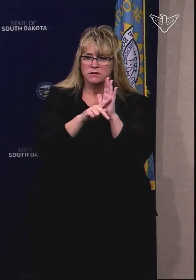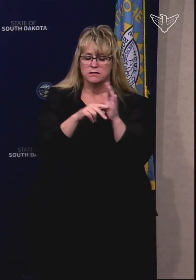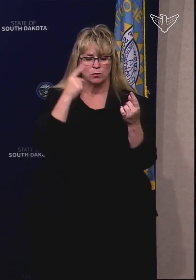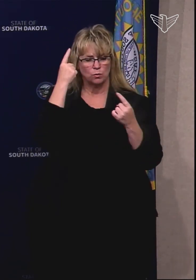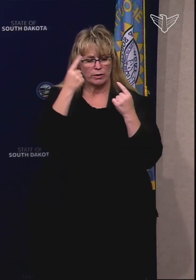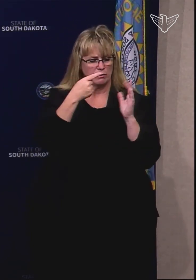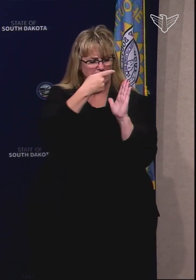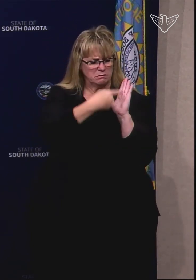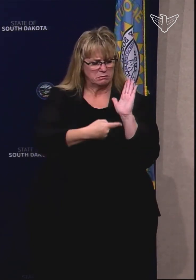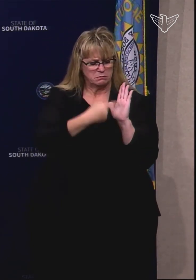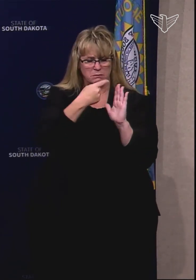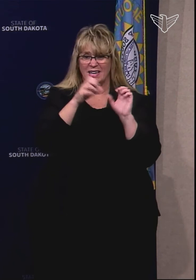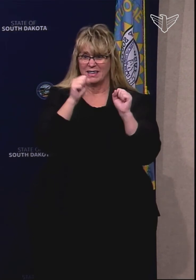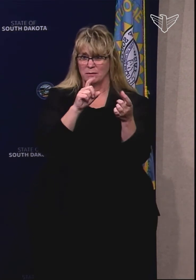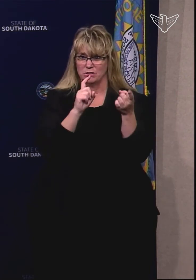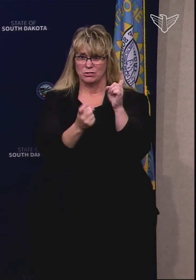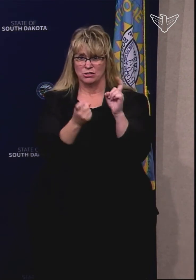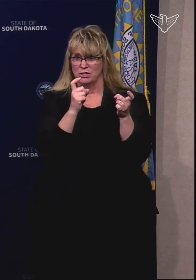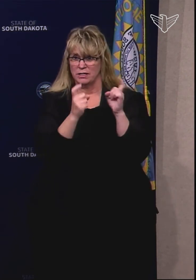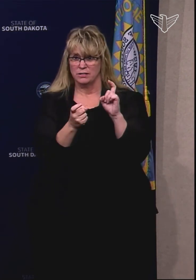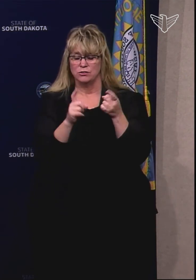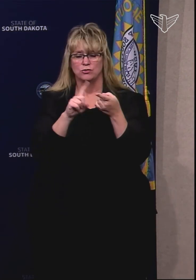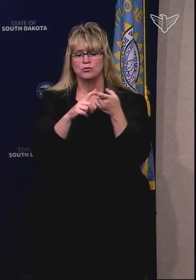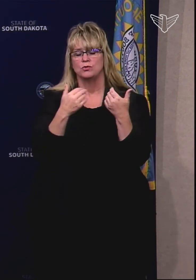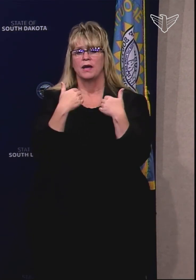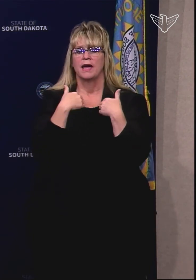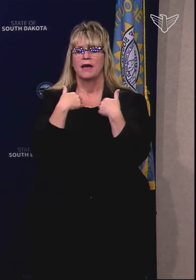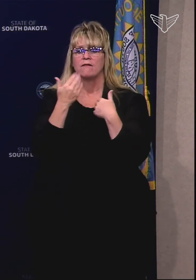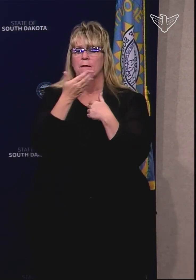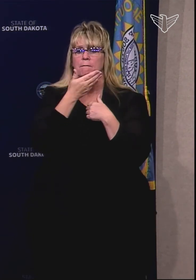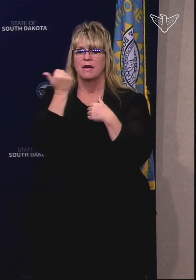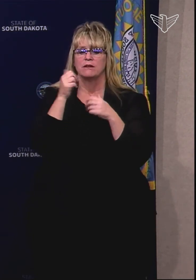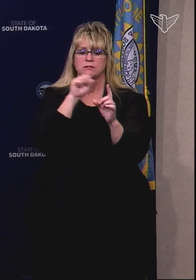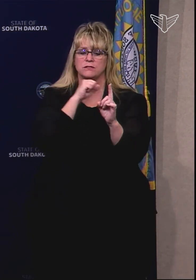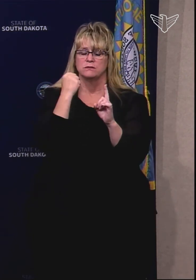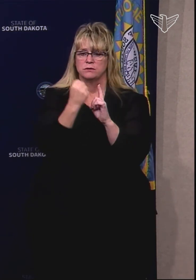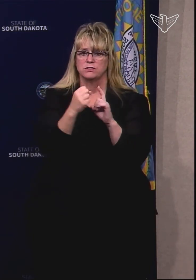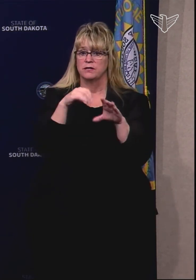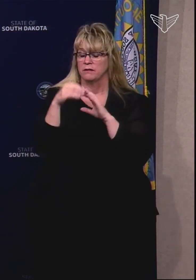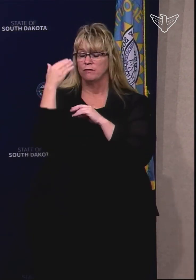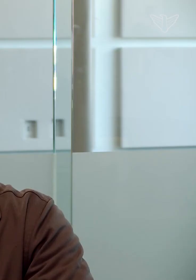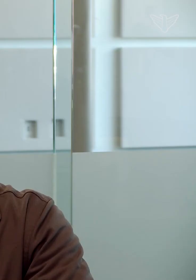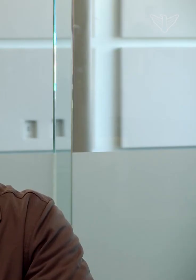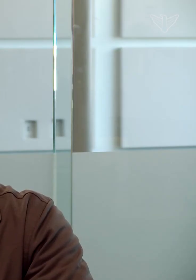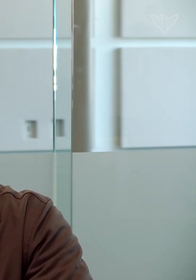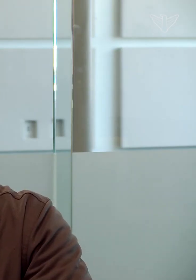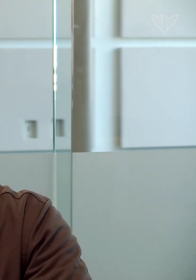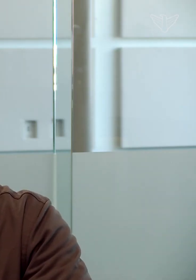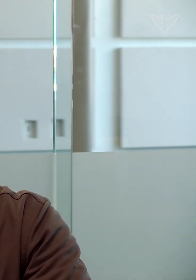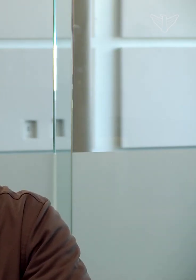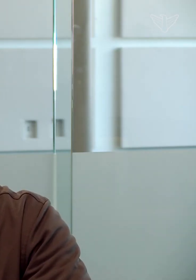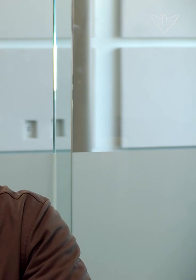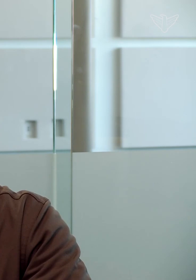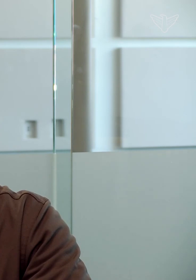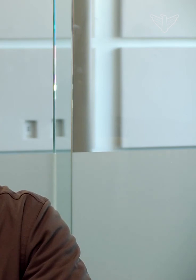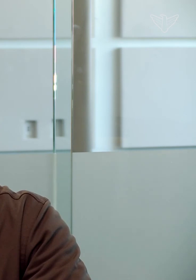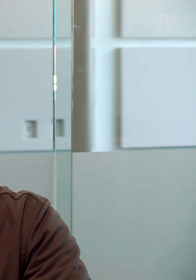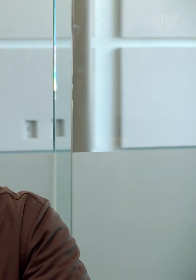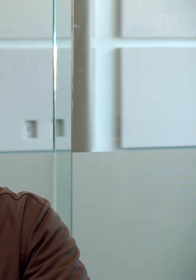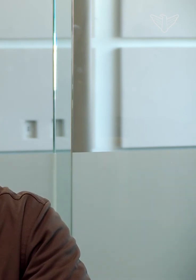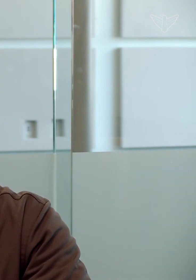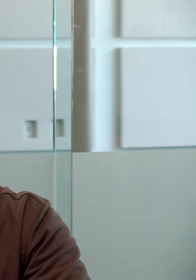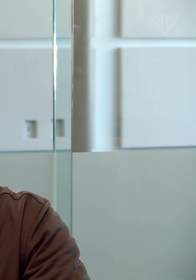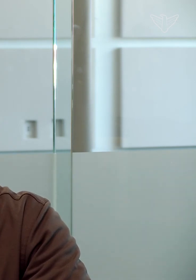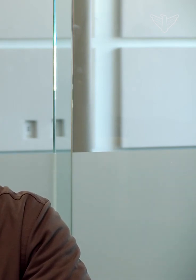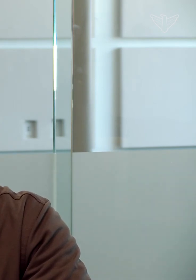wondering if there is reforms that could be necessary to create a much better situation into the future. Noem also says she invites African